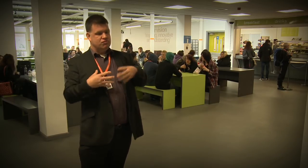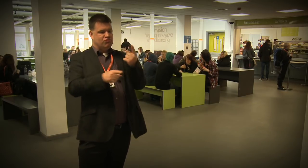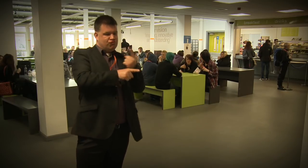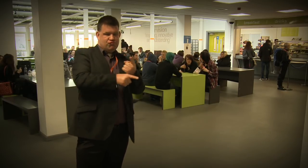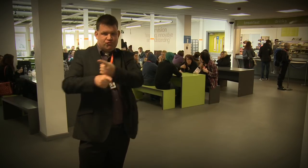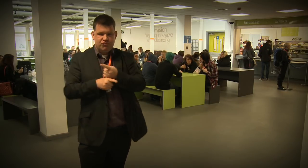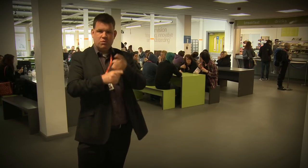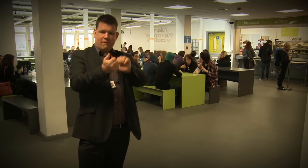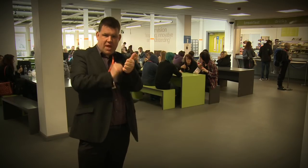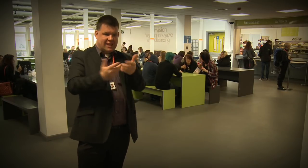class.